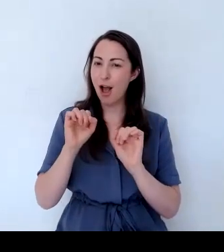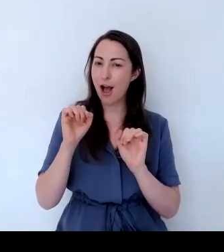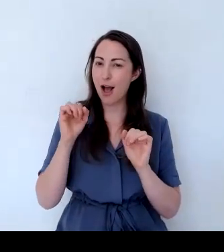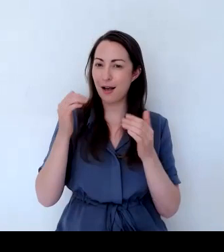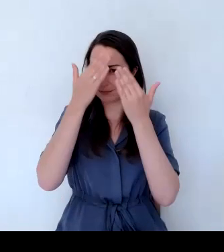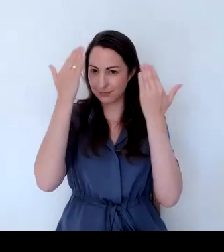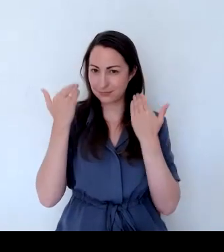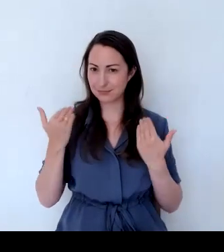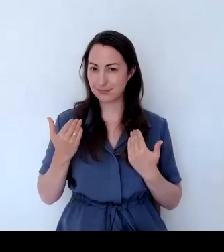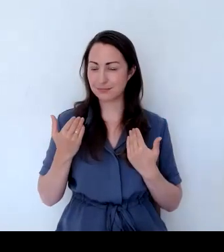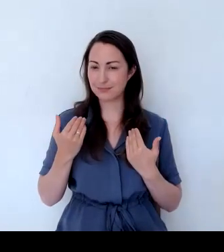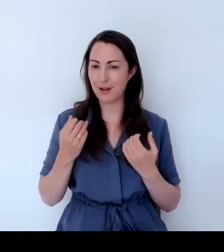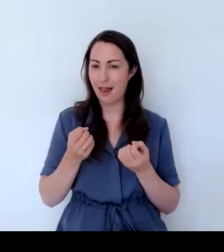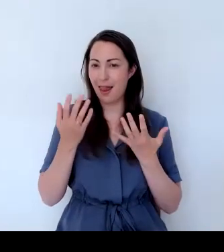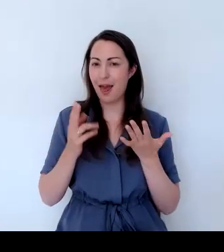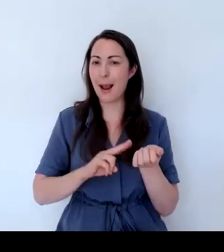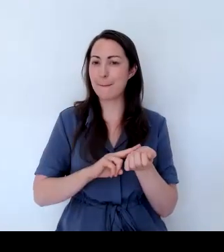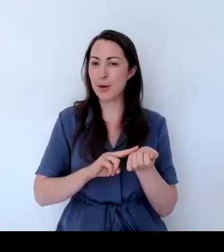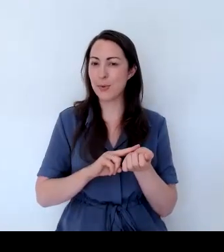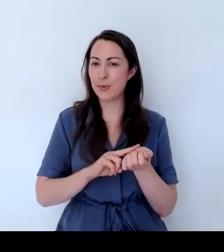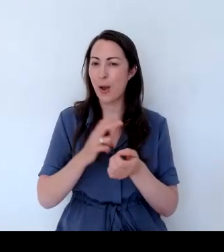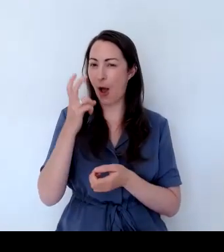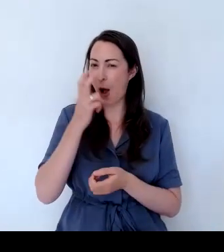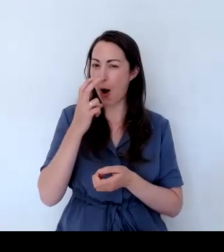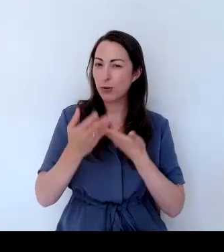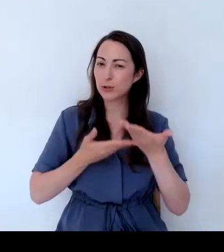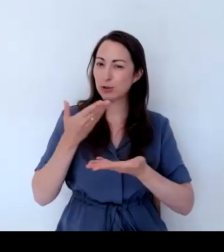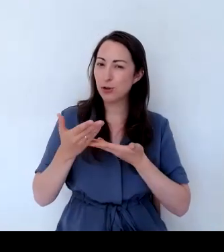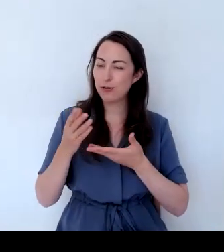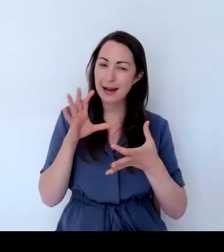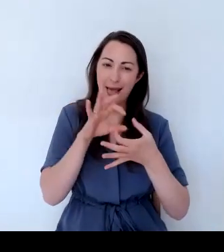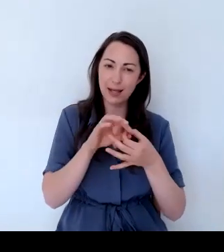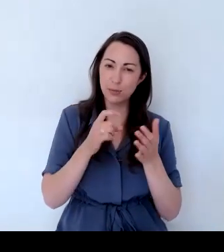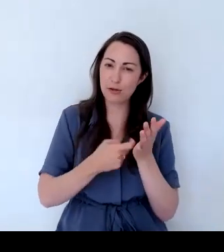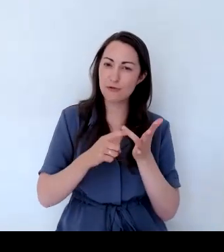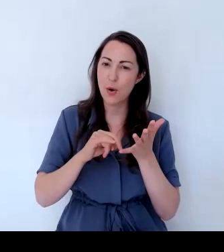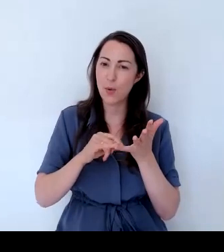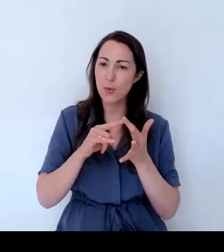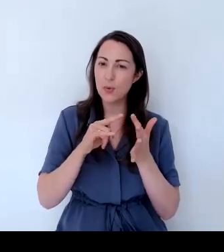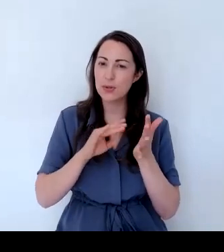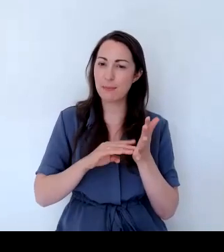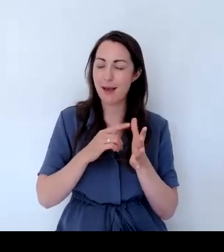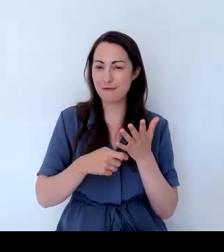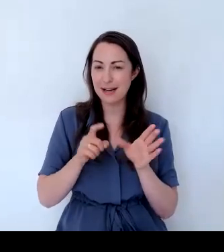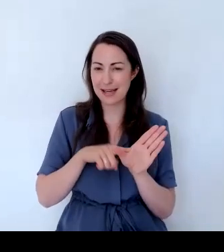story about rosemary. It's a lovely blue, lovely blue colour,